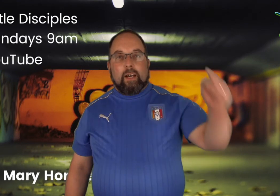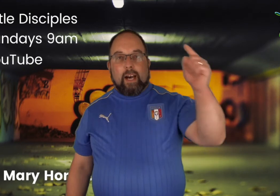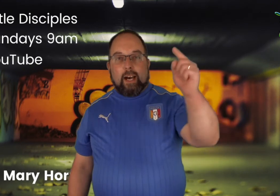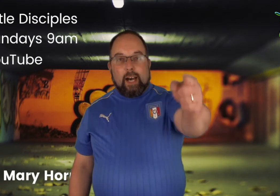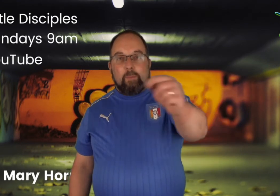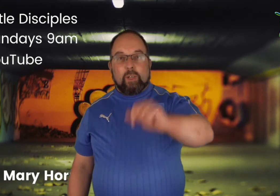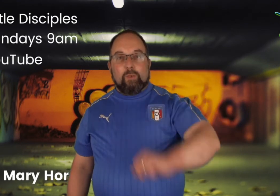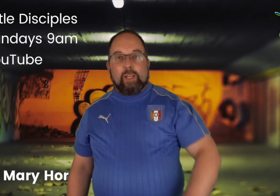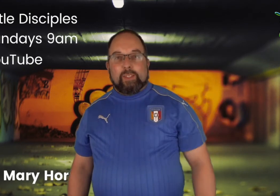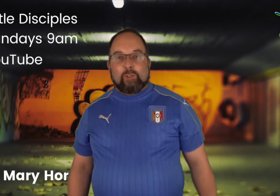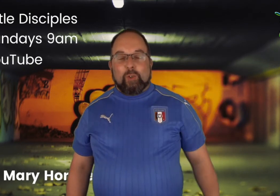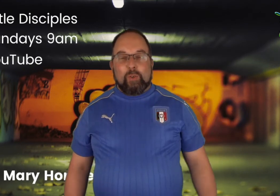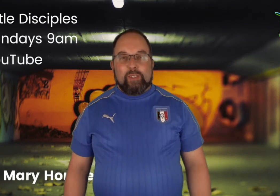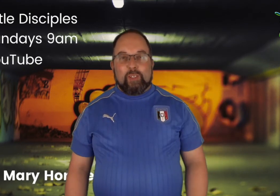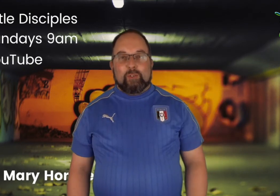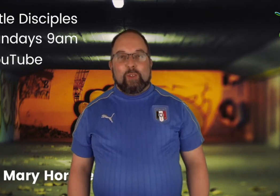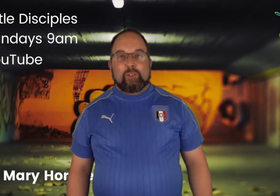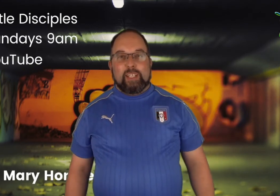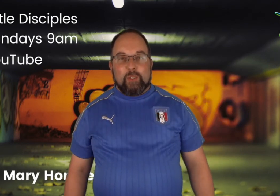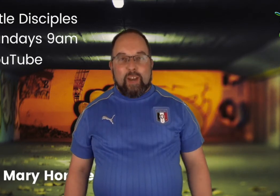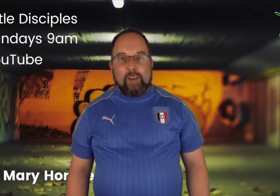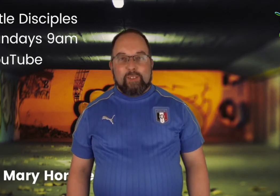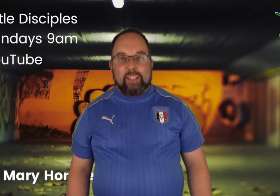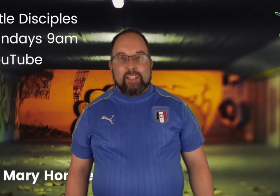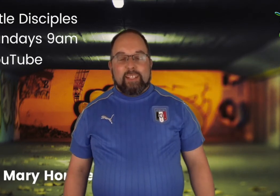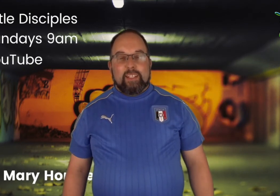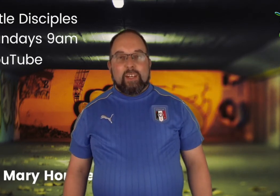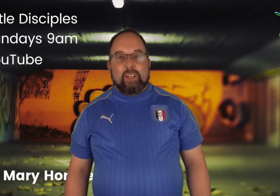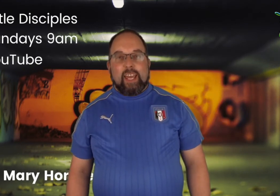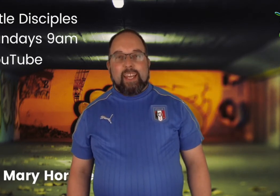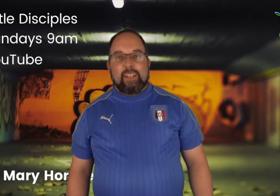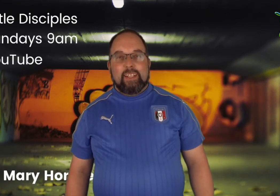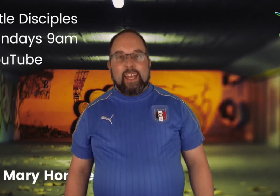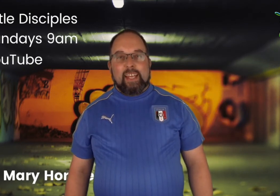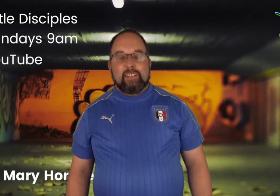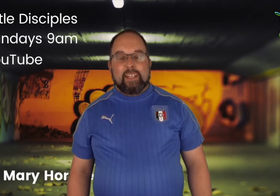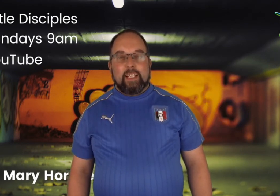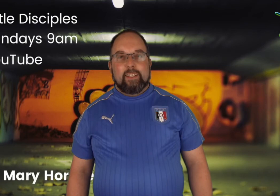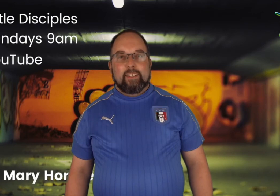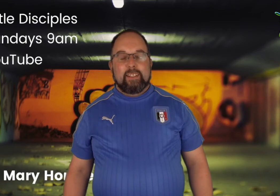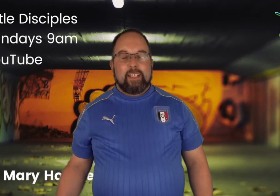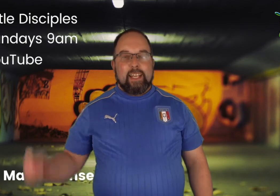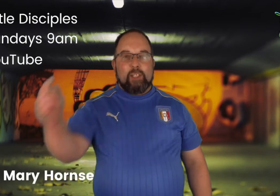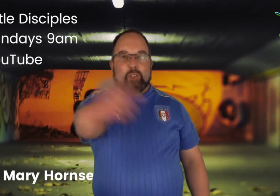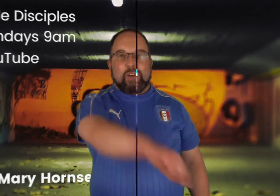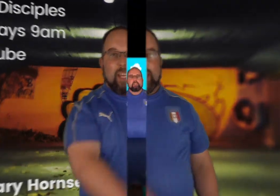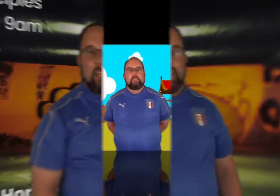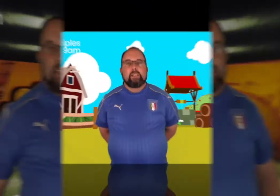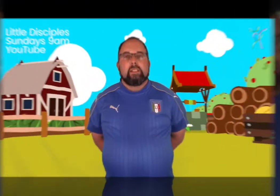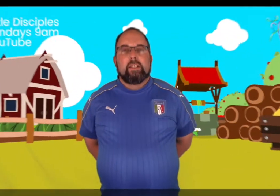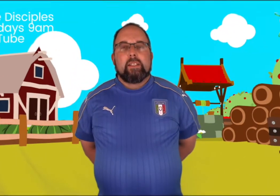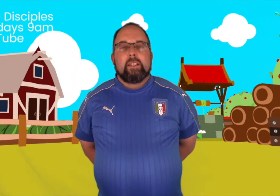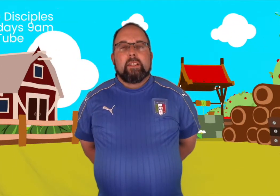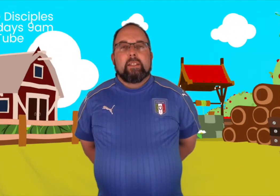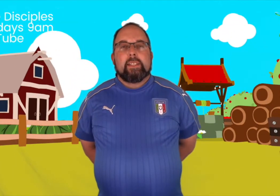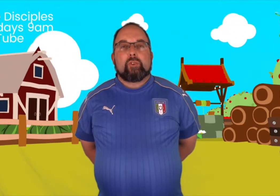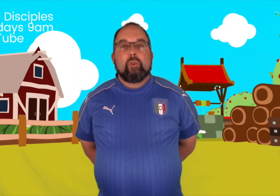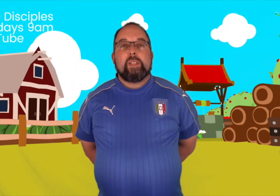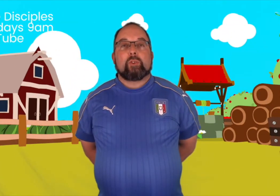I'm going to read the story to you, so stick around, okay, and enjoy. This story is called